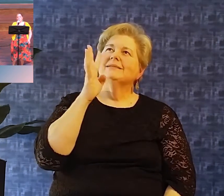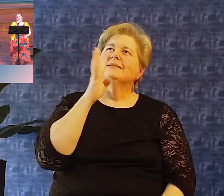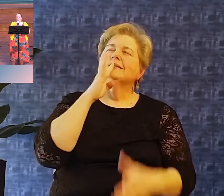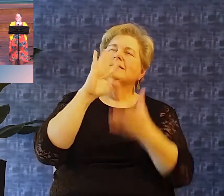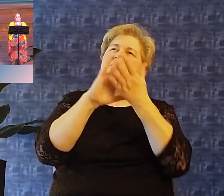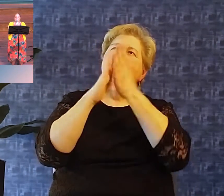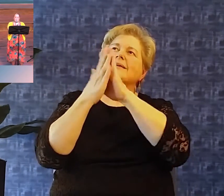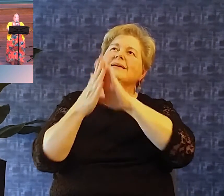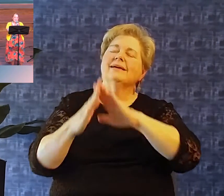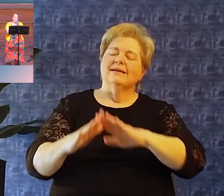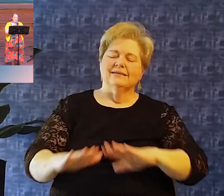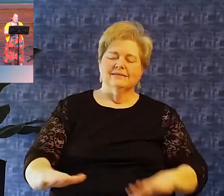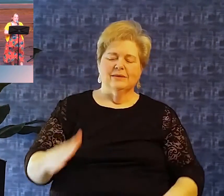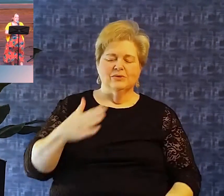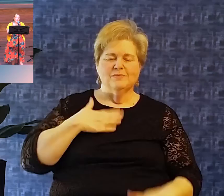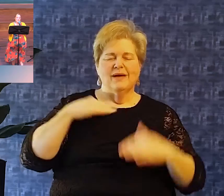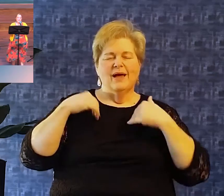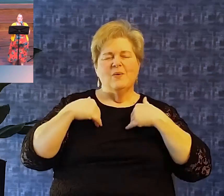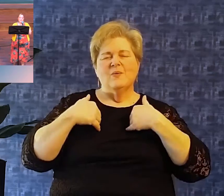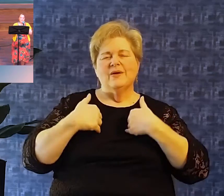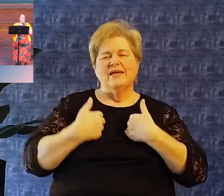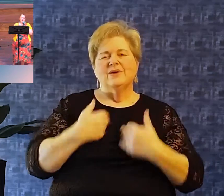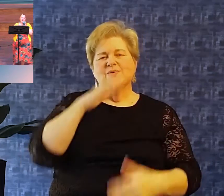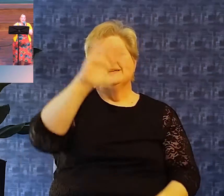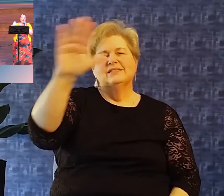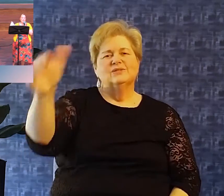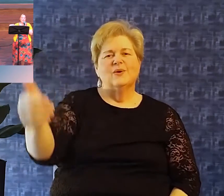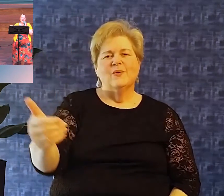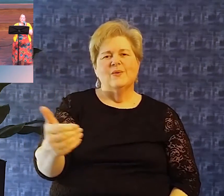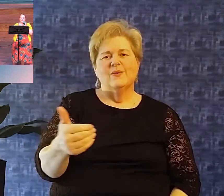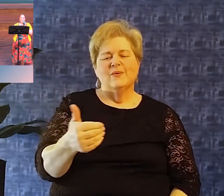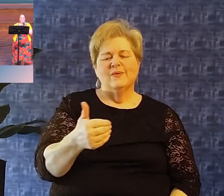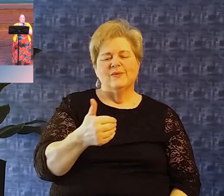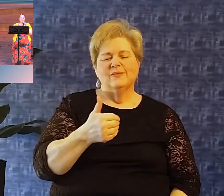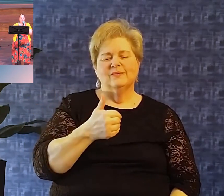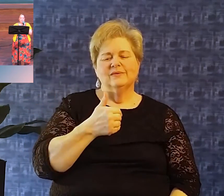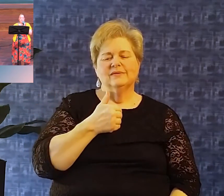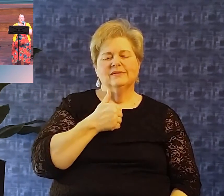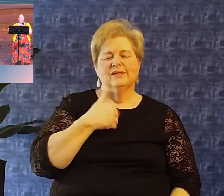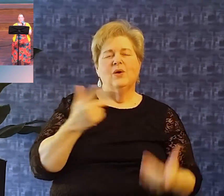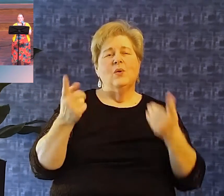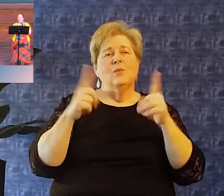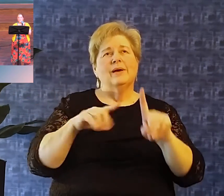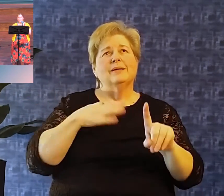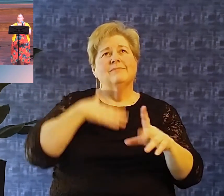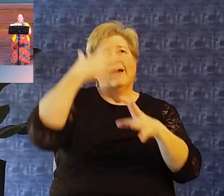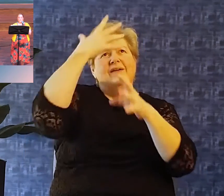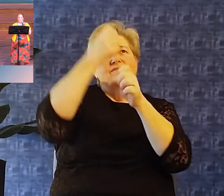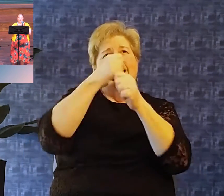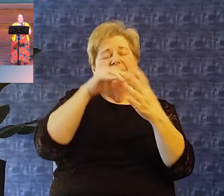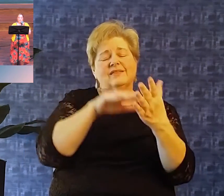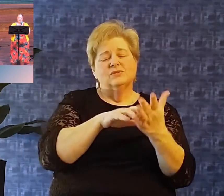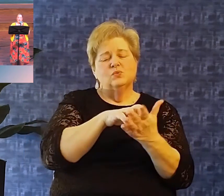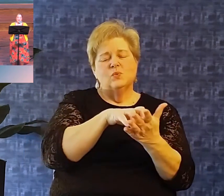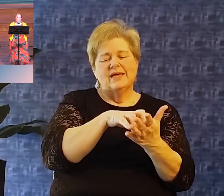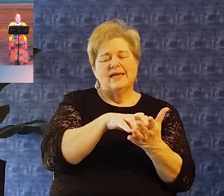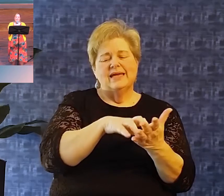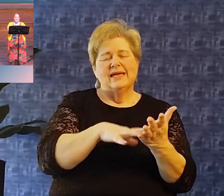peace to my weary soul When my faith